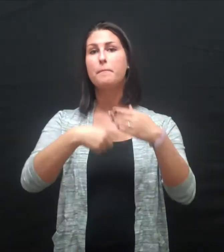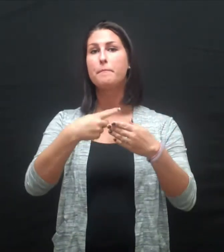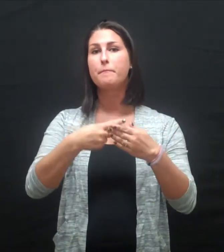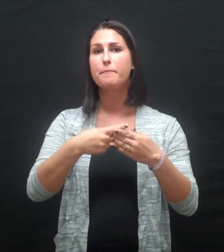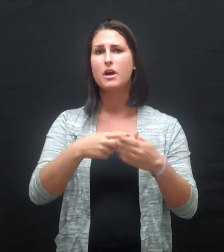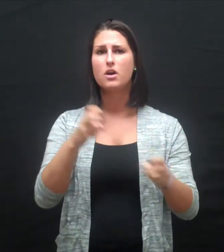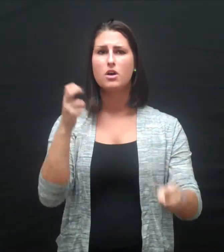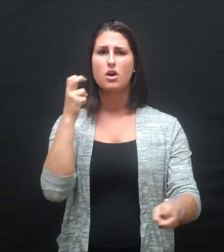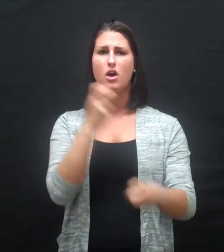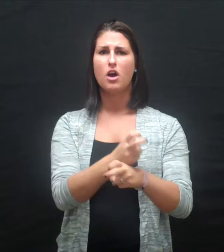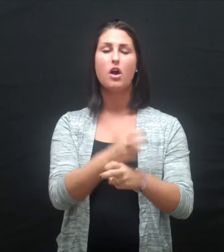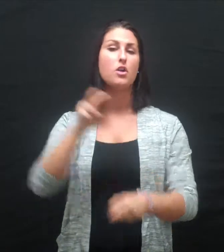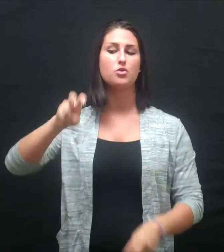specifically within an airport.